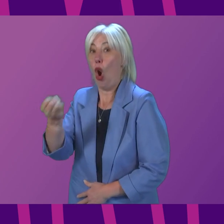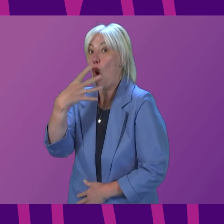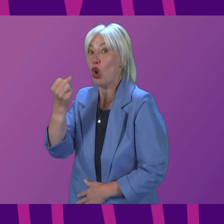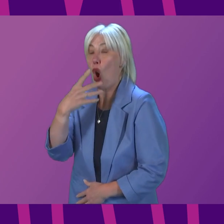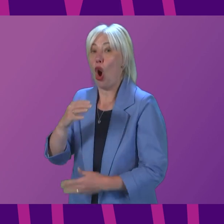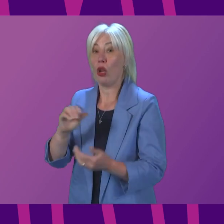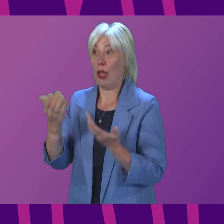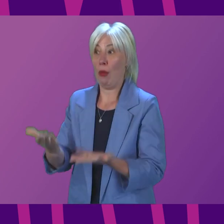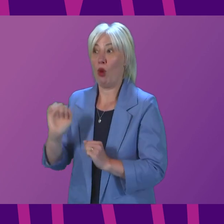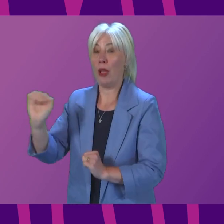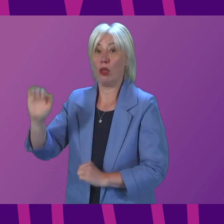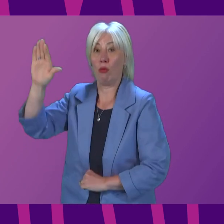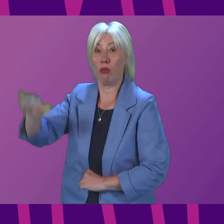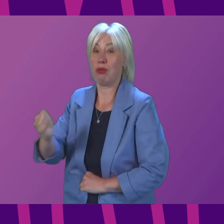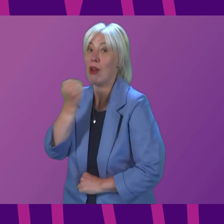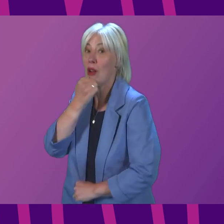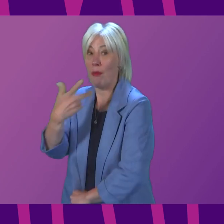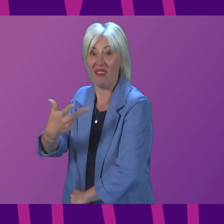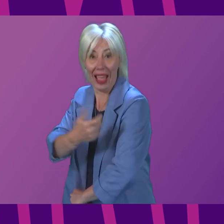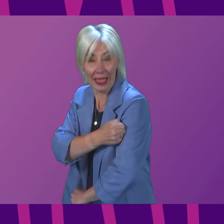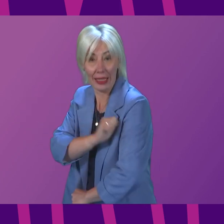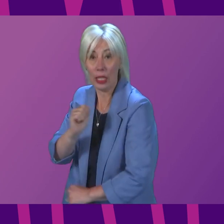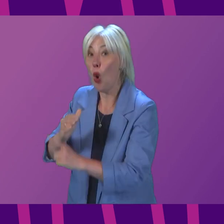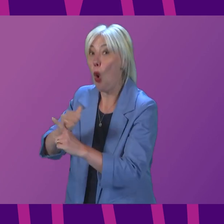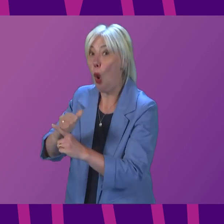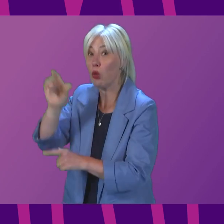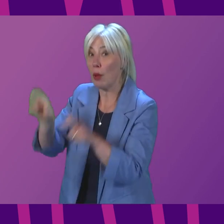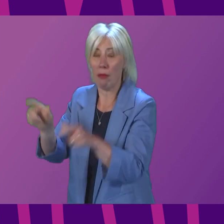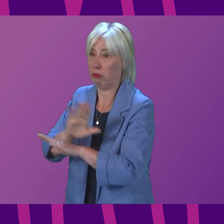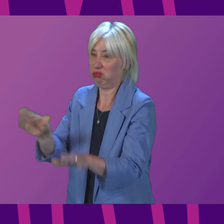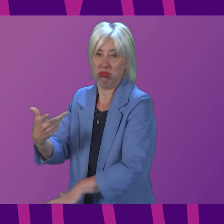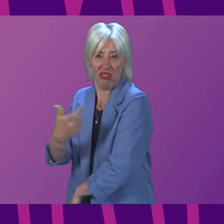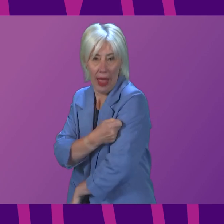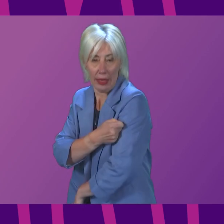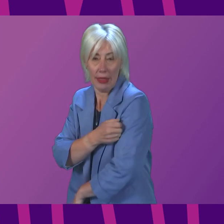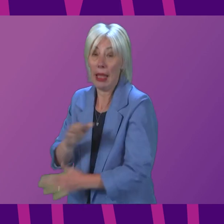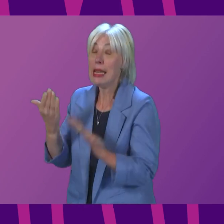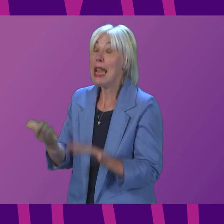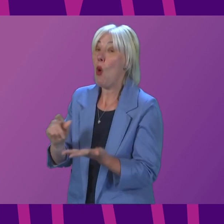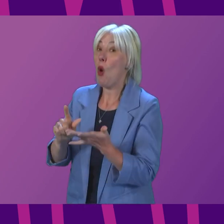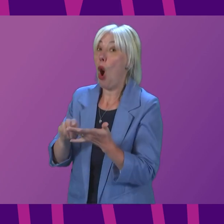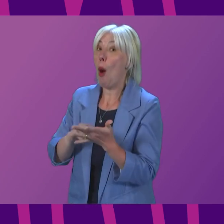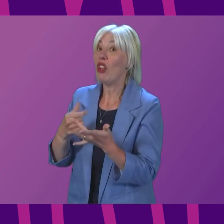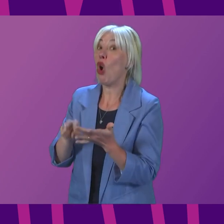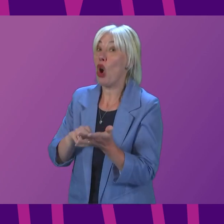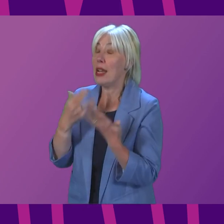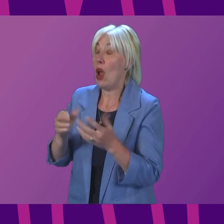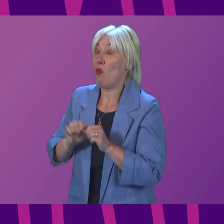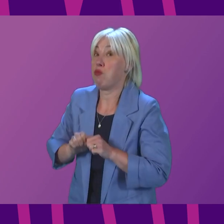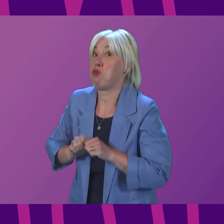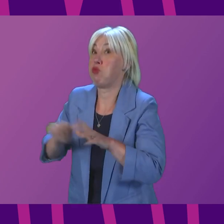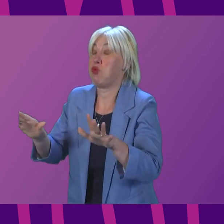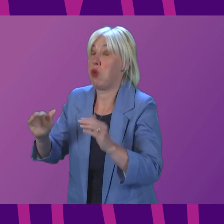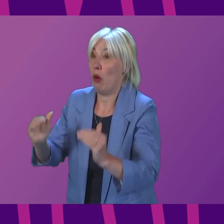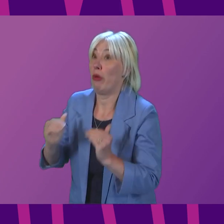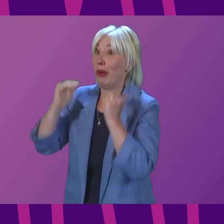where relatively low rates of vaccination, particularly in the older population, means that Omicron is causing very significant levels